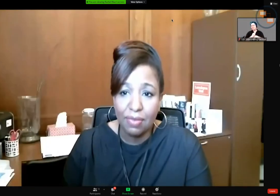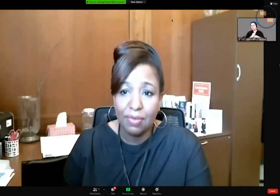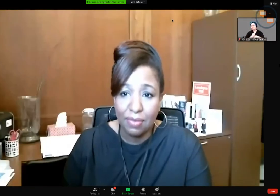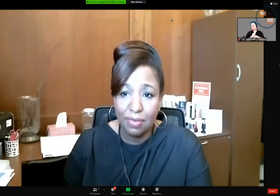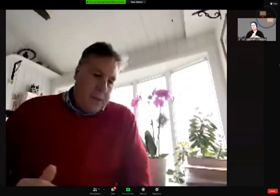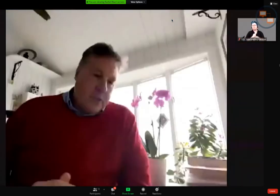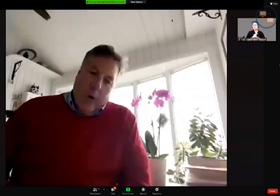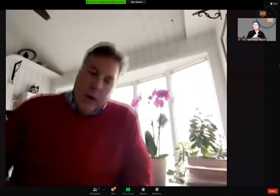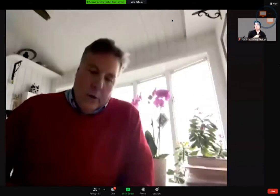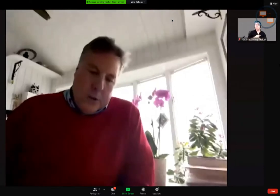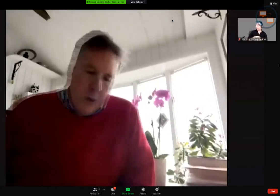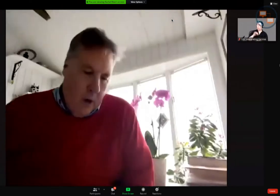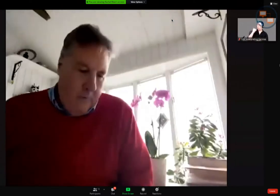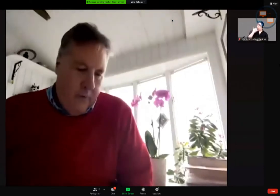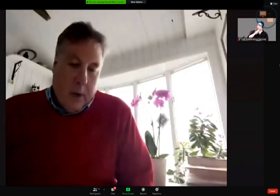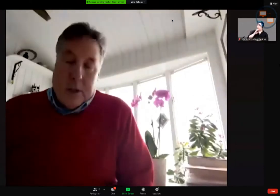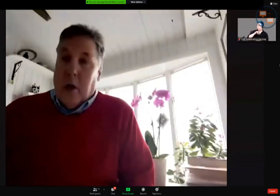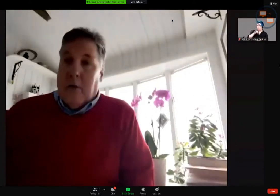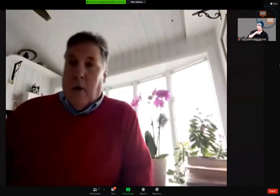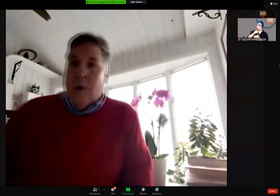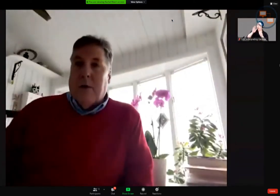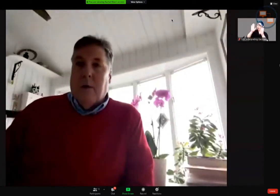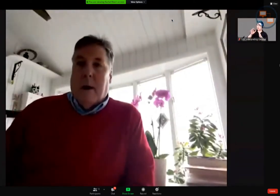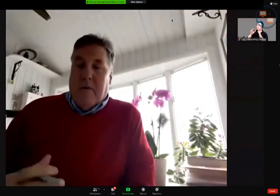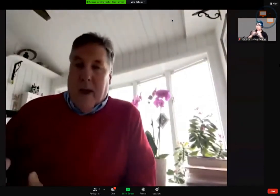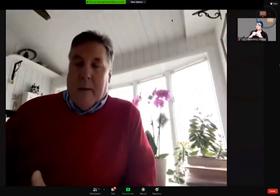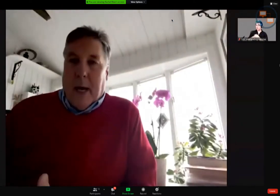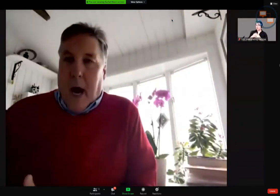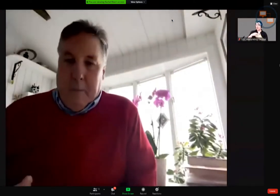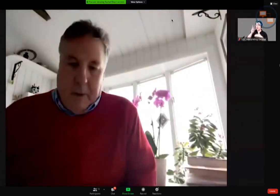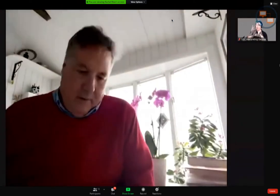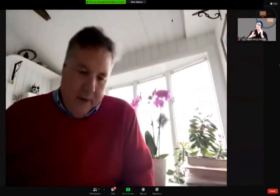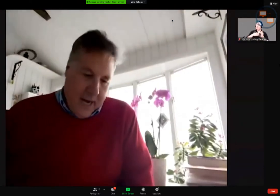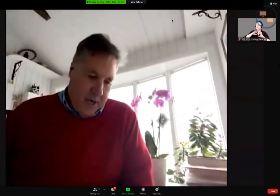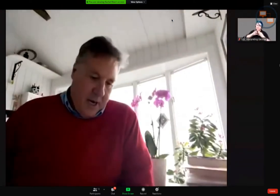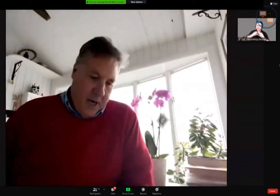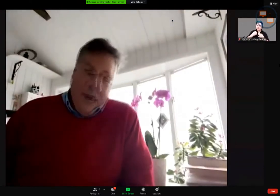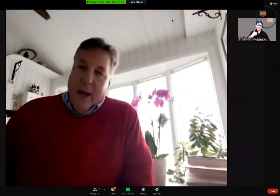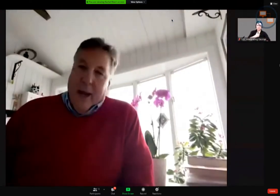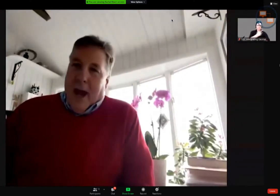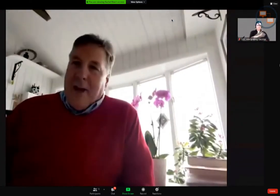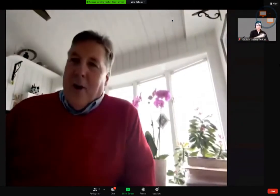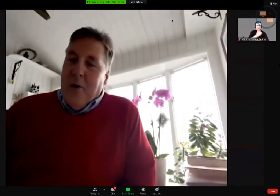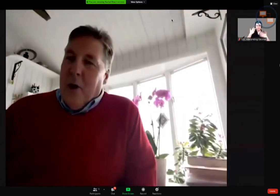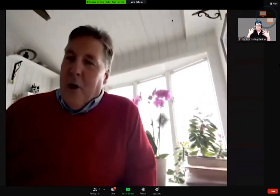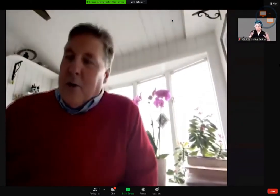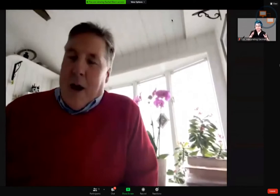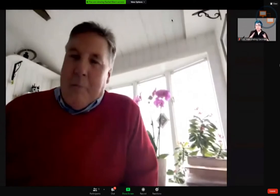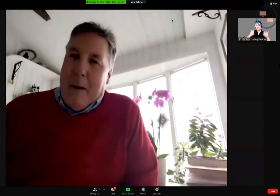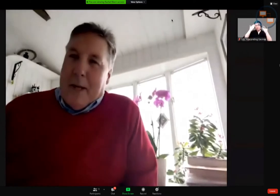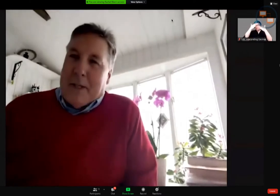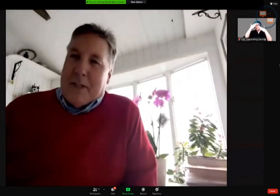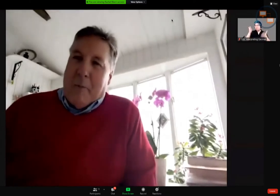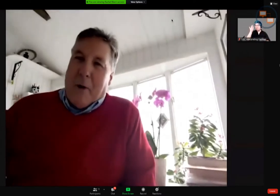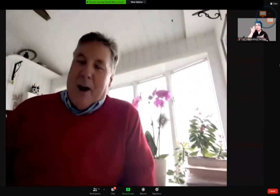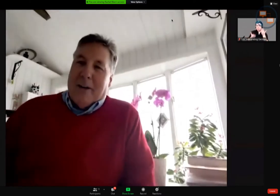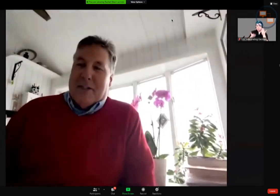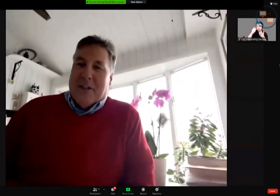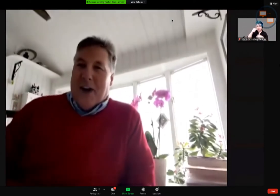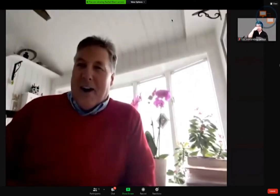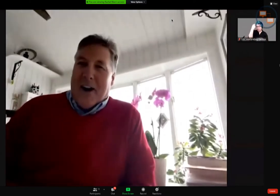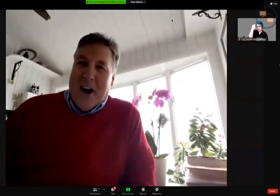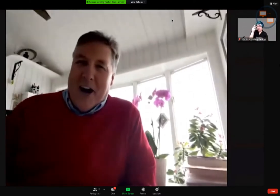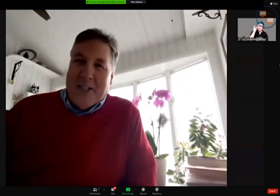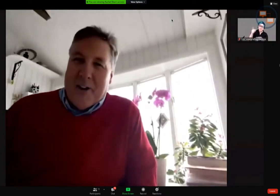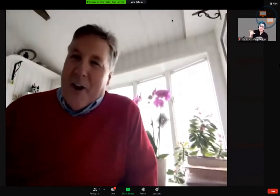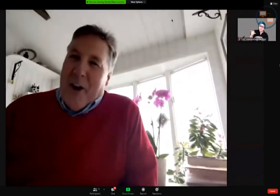Rhonda, that's great news. You know, I very much look forward to my family and I being vaccinated. And, you know, who knows, Rhonda, maybe this summer I'll see